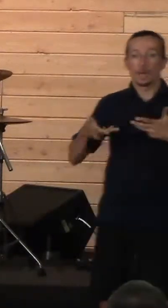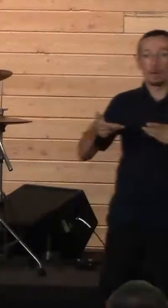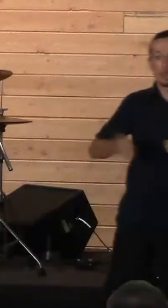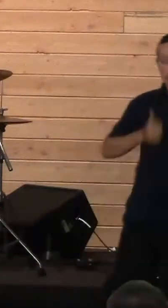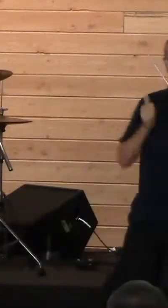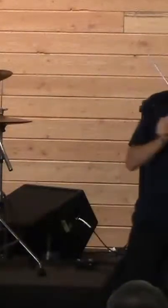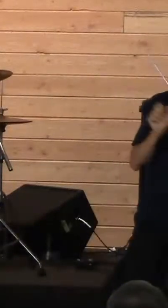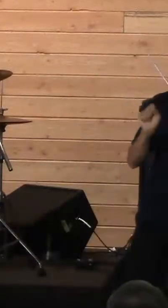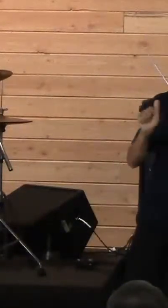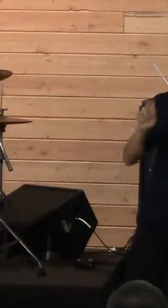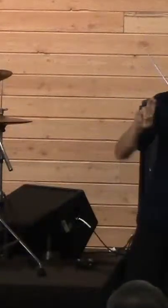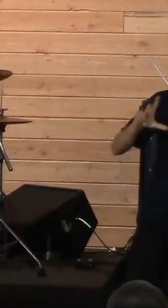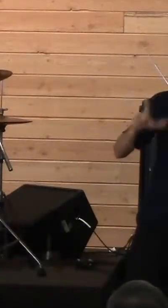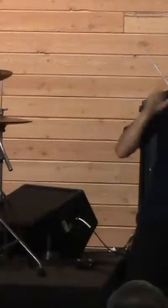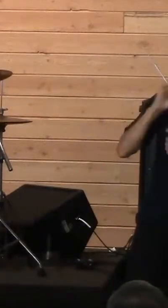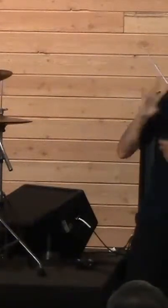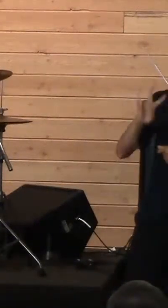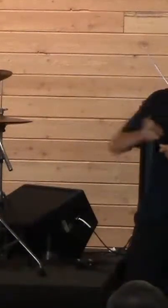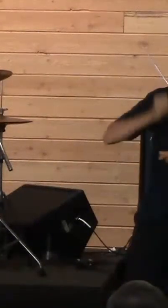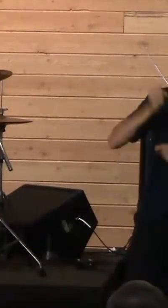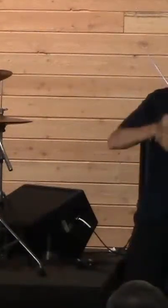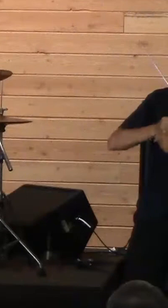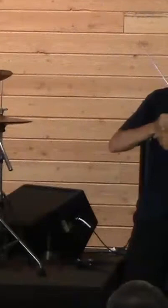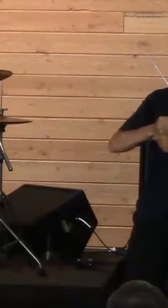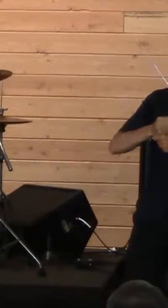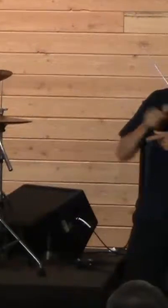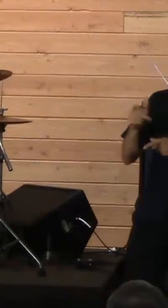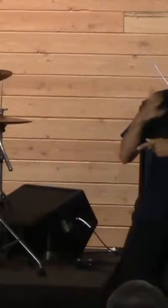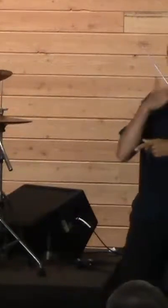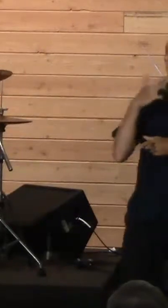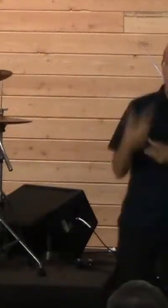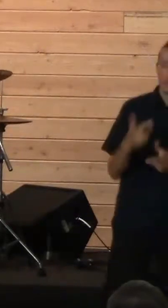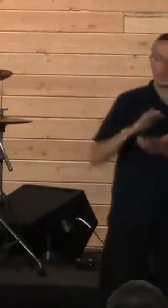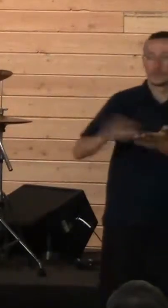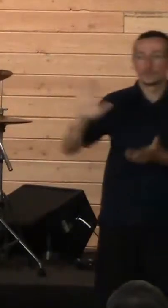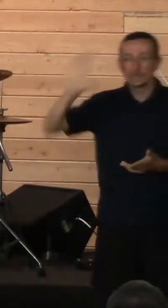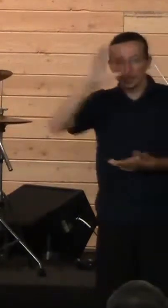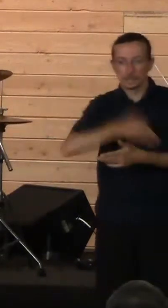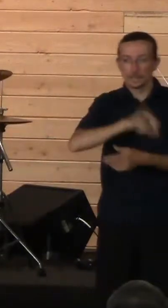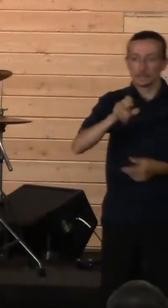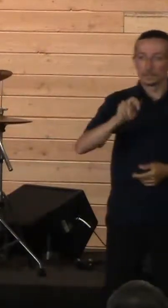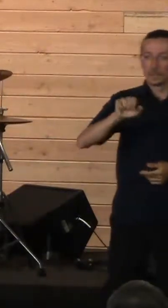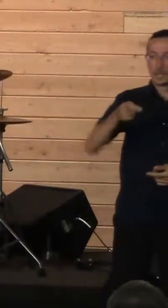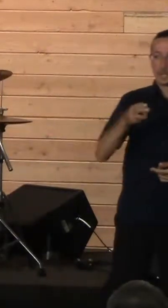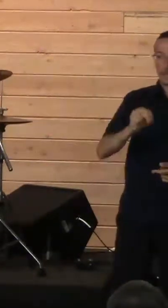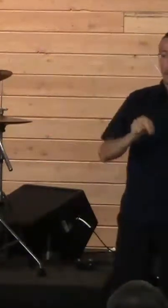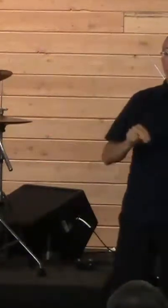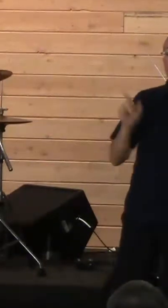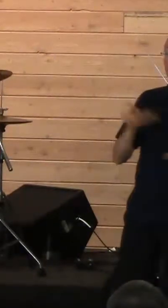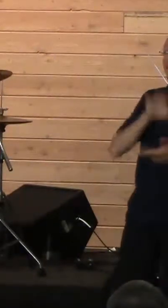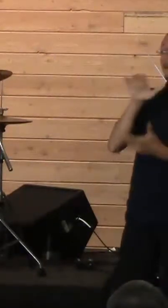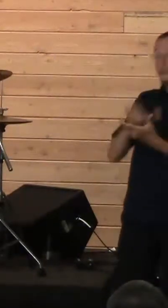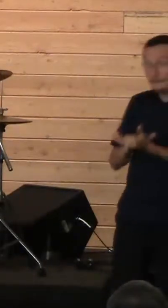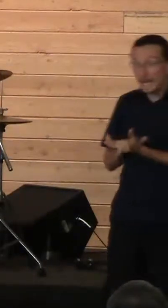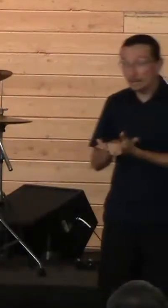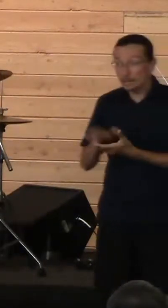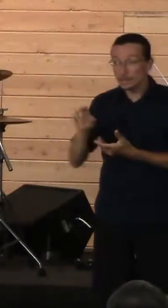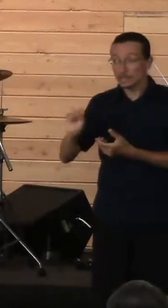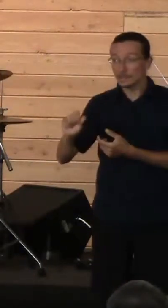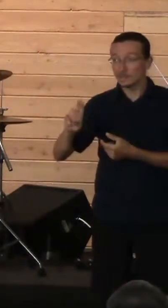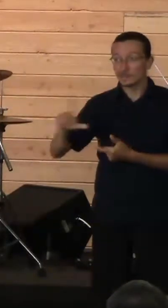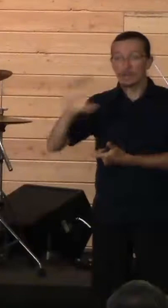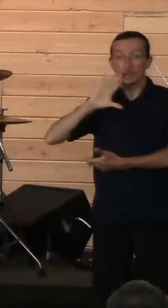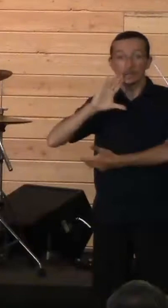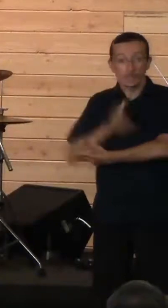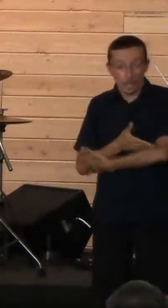living there, and he is best friends with his son Jonathan, and he marries his daughter. He becomes family with Saul, and